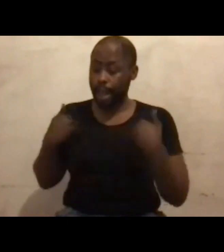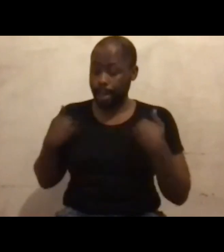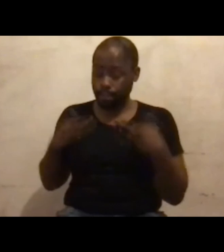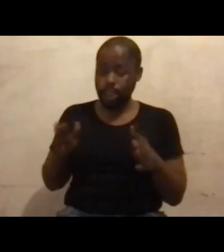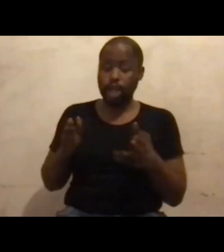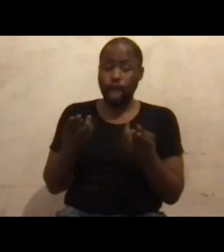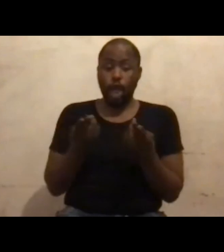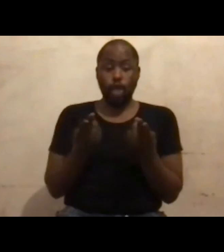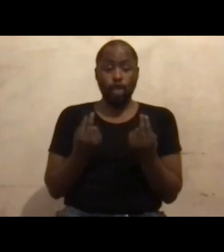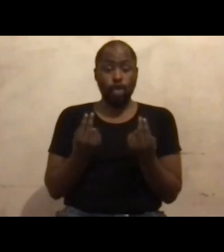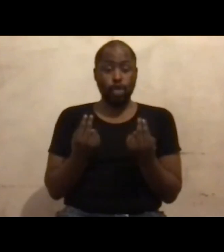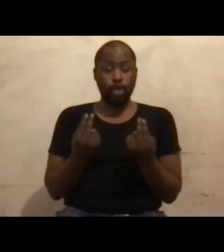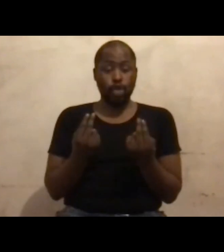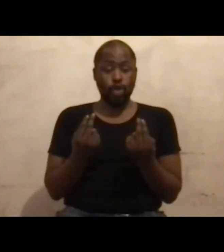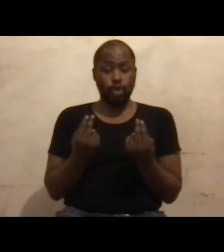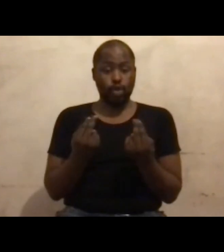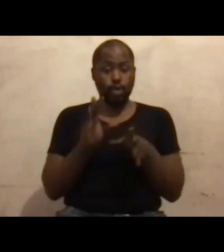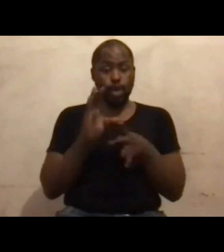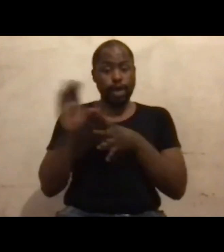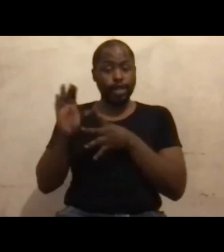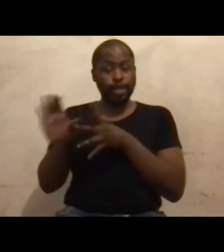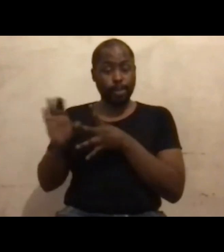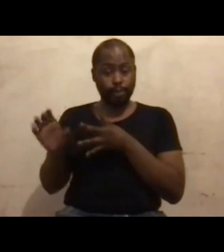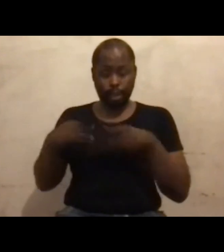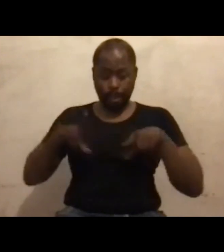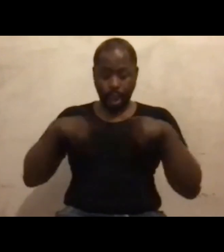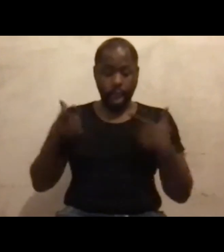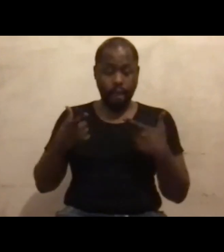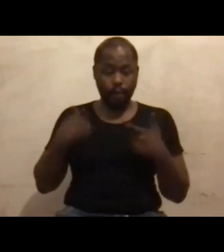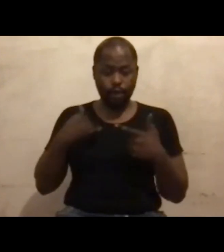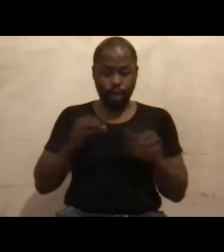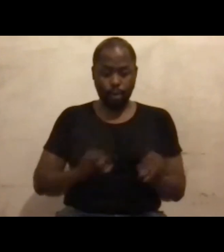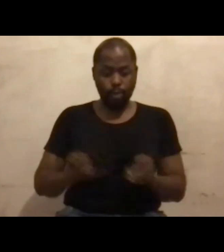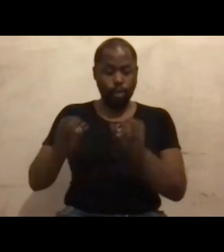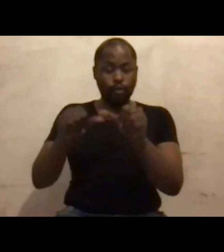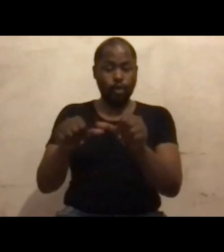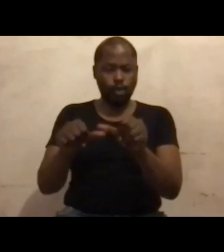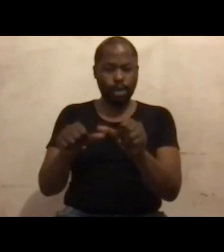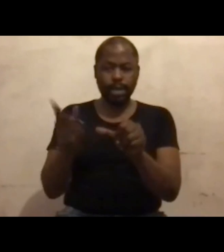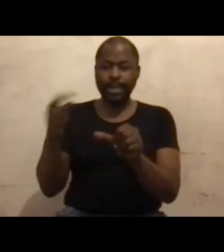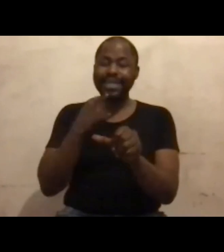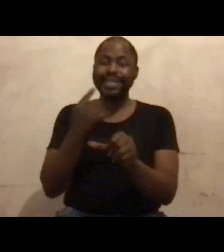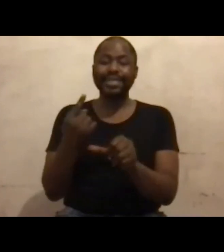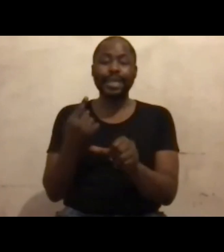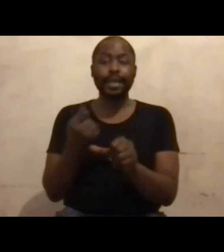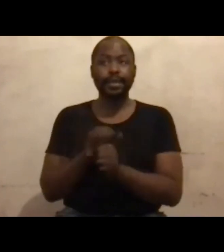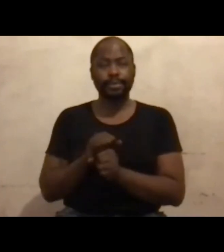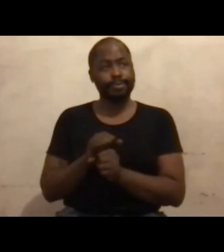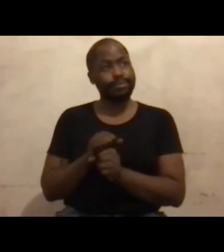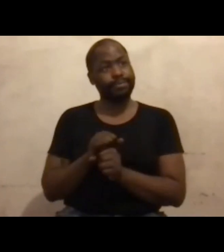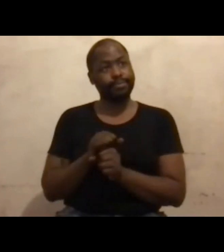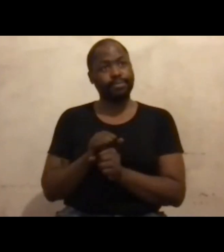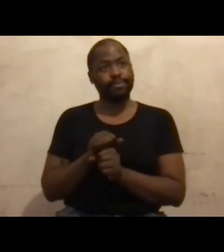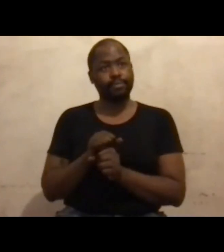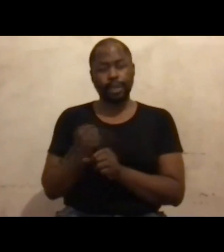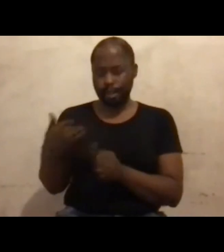life as I move forward. And there's a call of saying to action, saying to us, walk that path